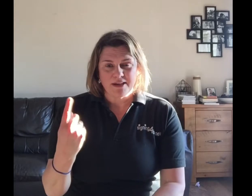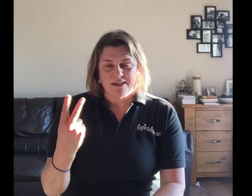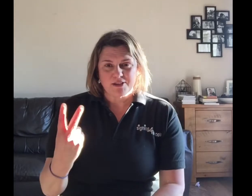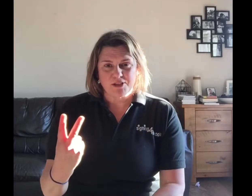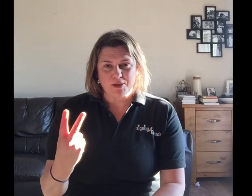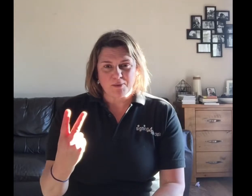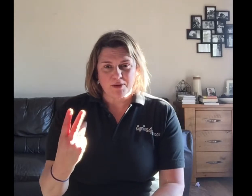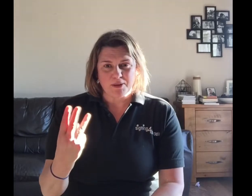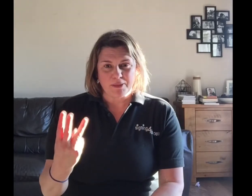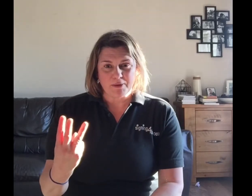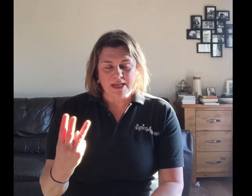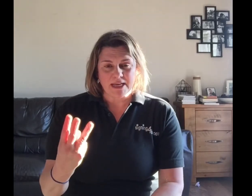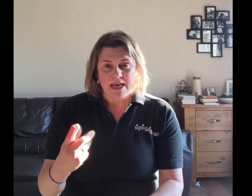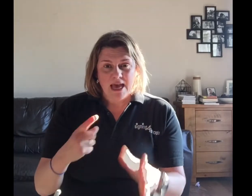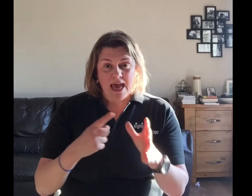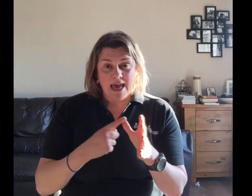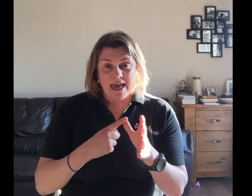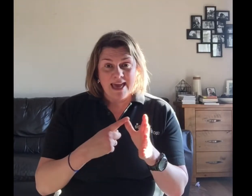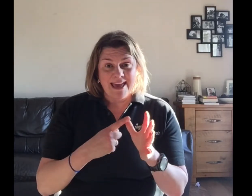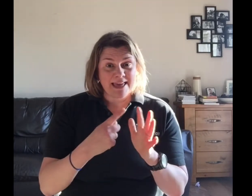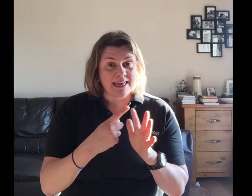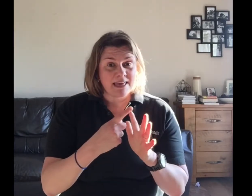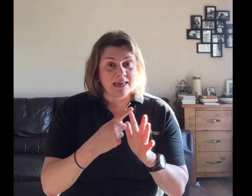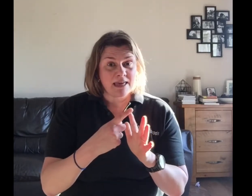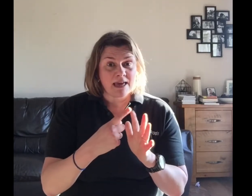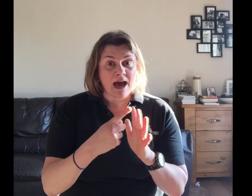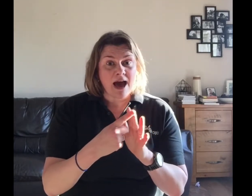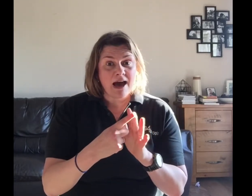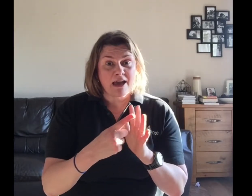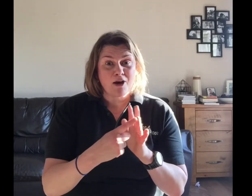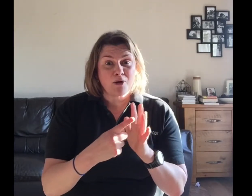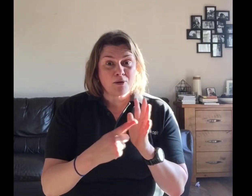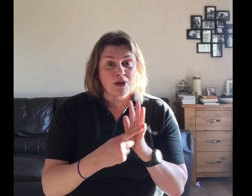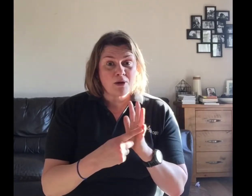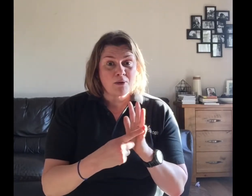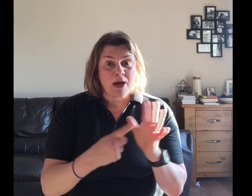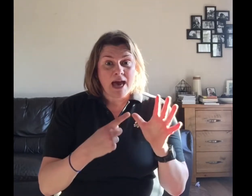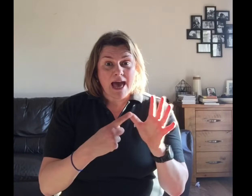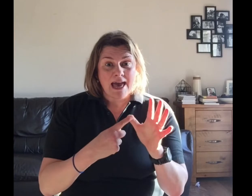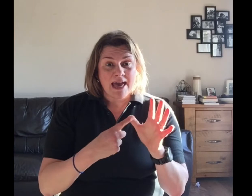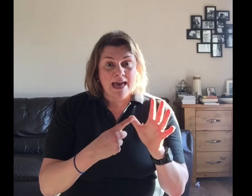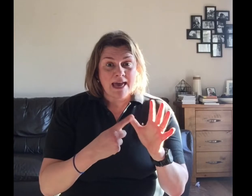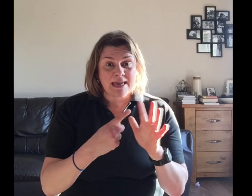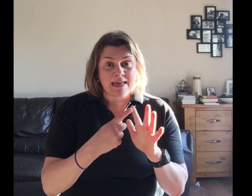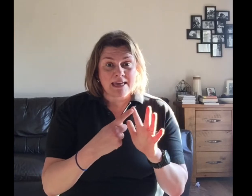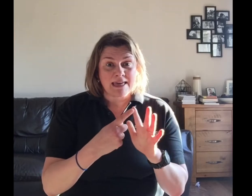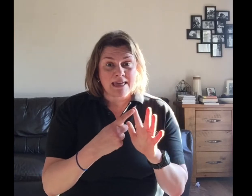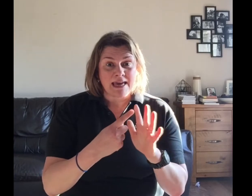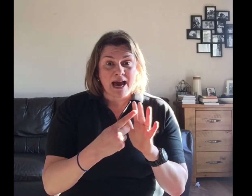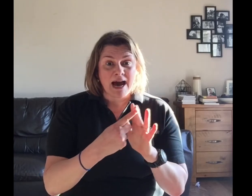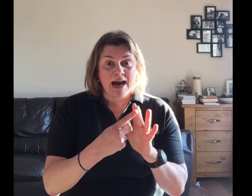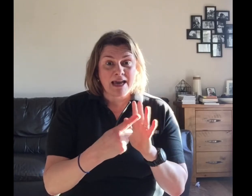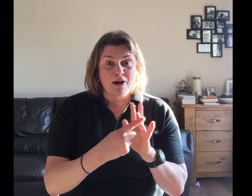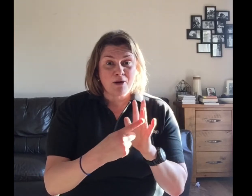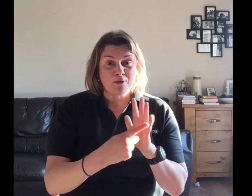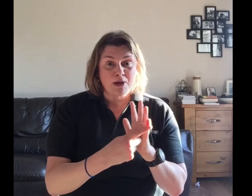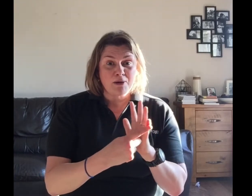two, three. A, E, I, O, U. A, E, I, O, U.